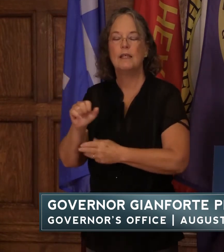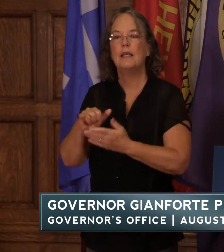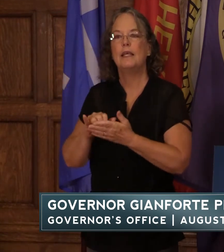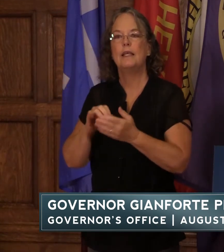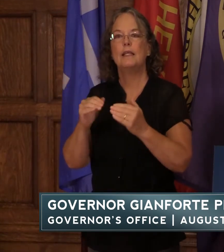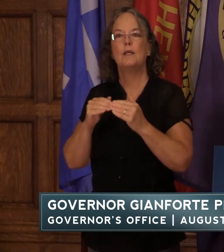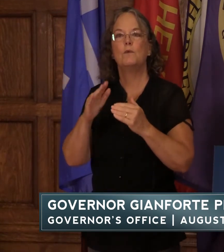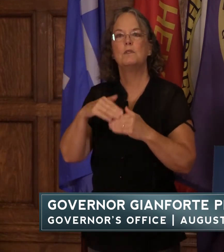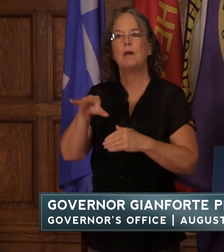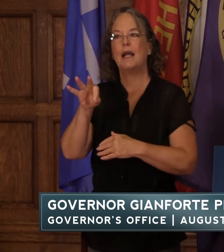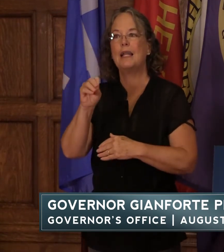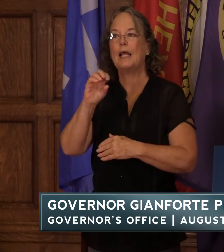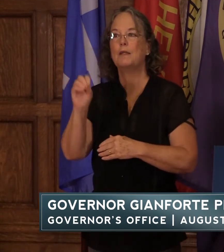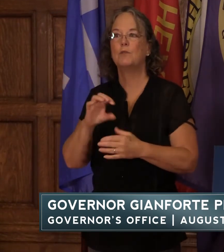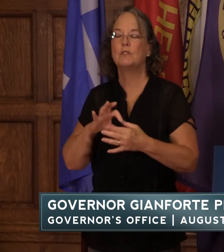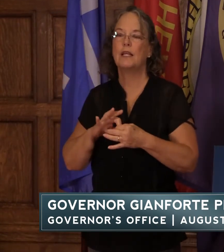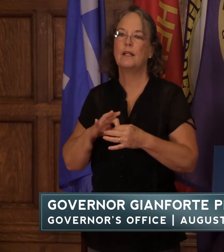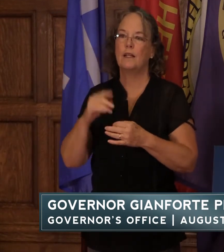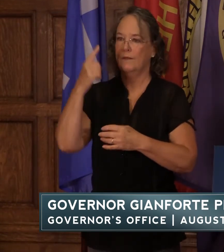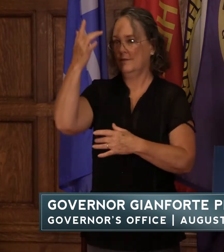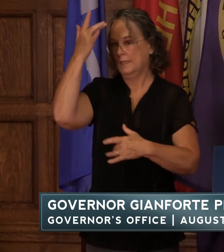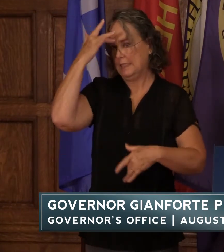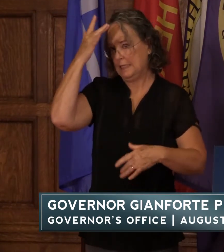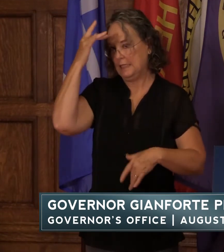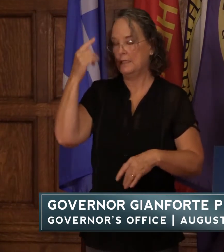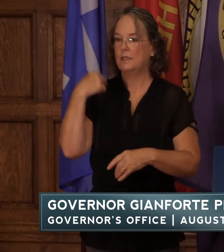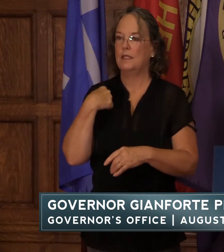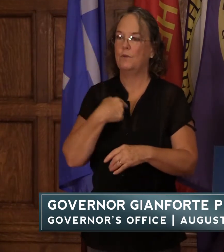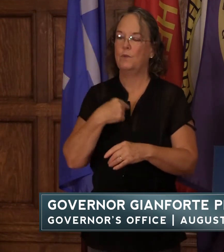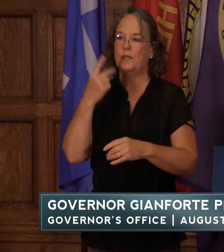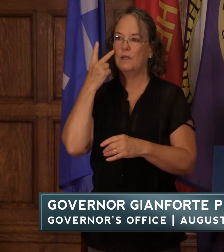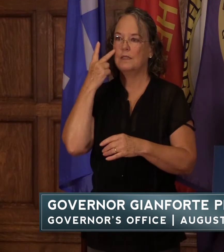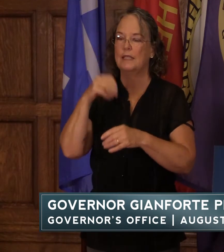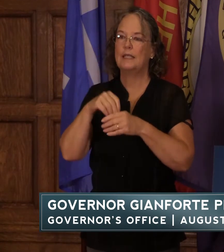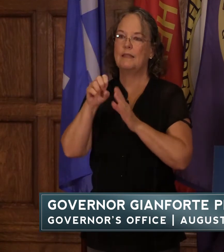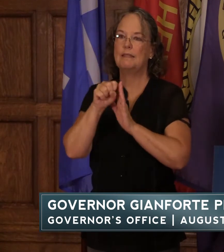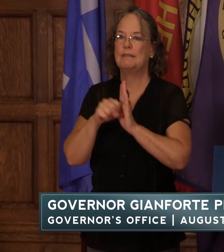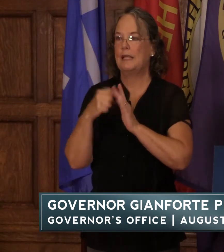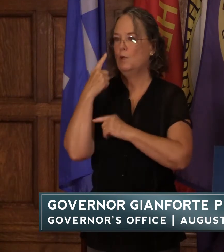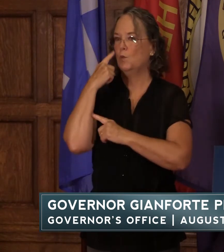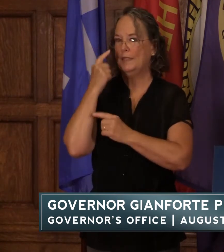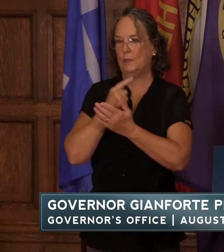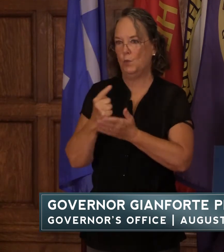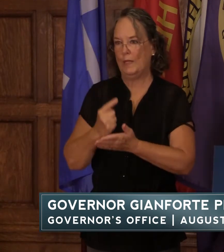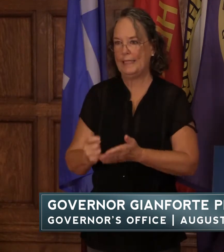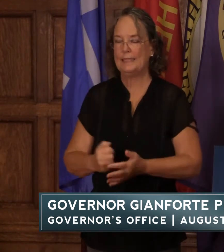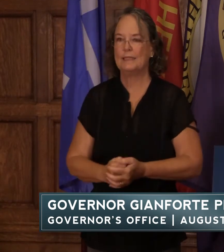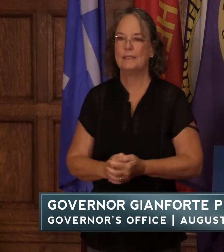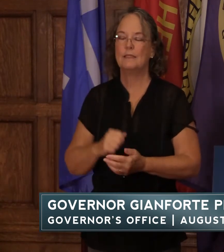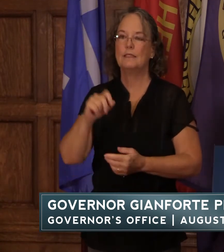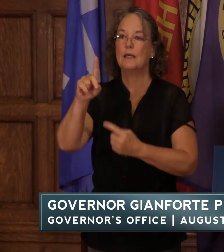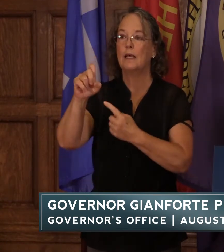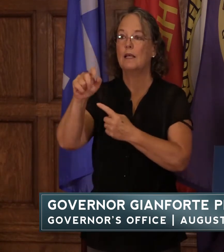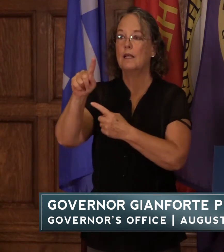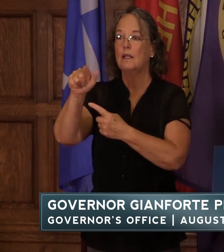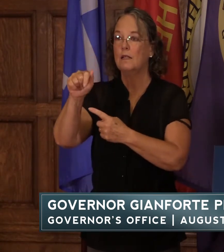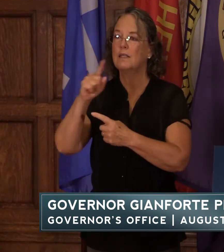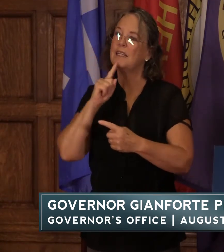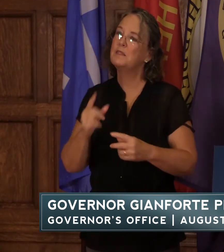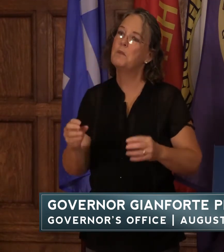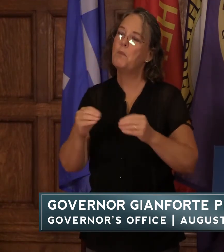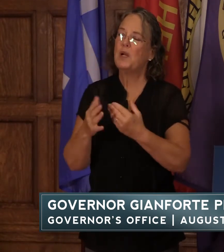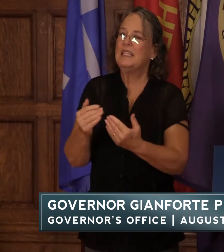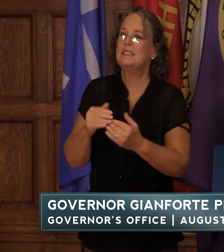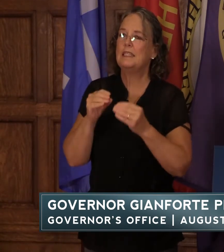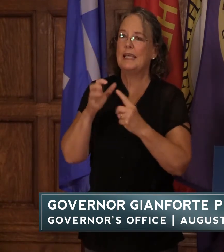around 90 percent of the samples that we are sequencing at the state in recent weeks delta is substantially more